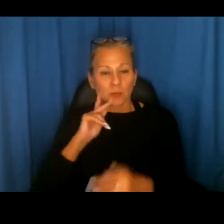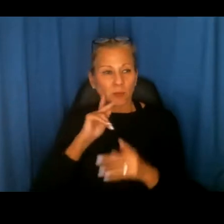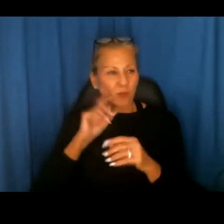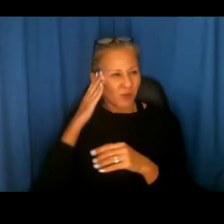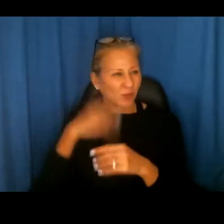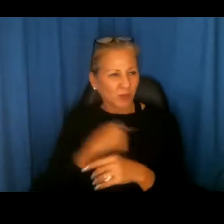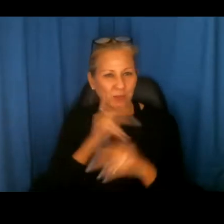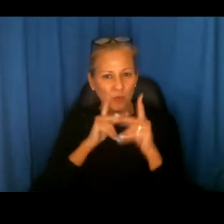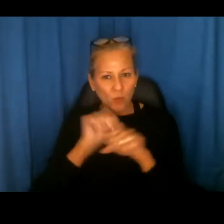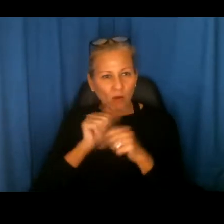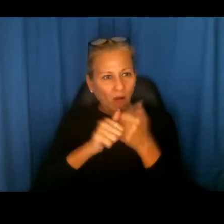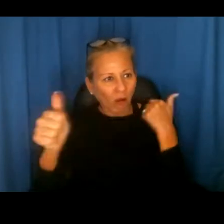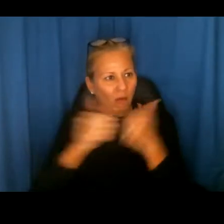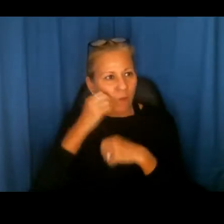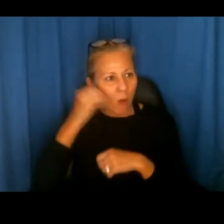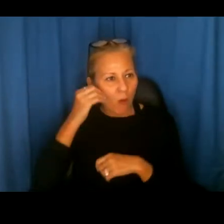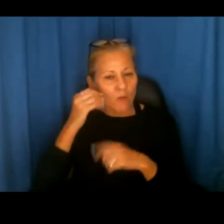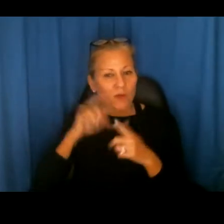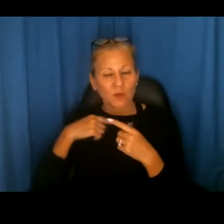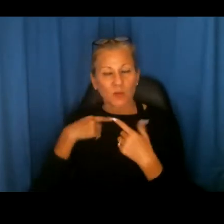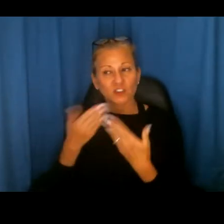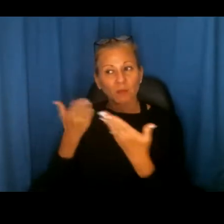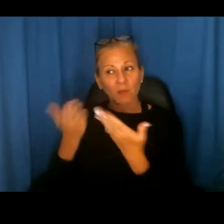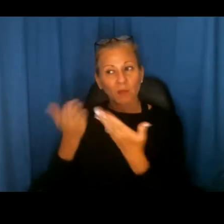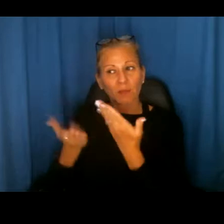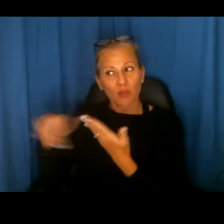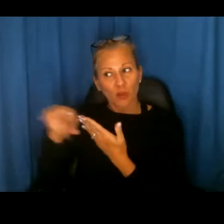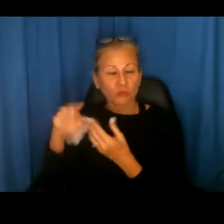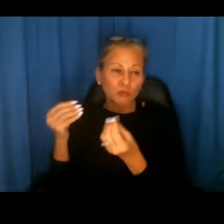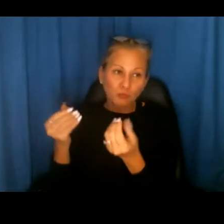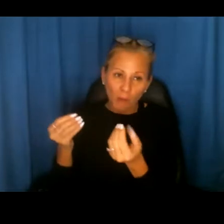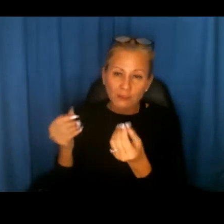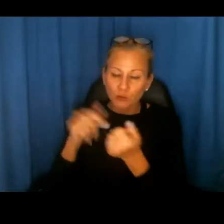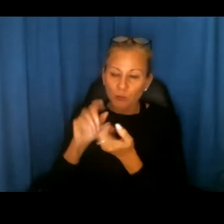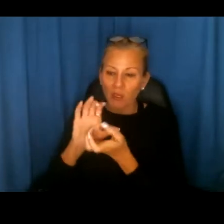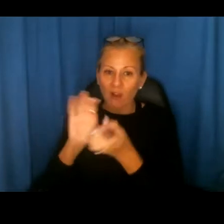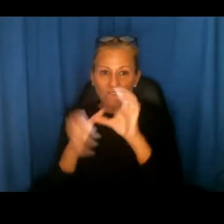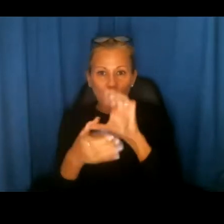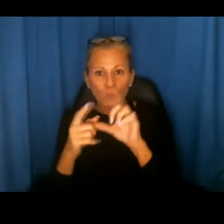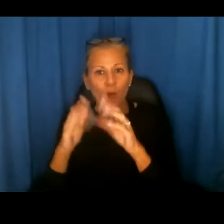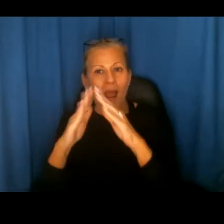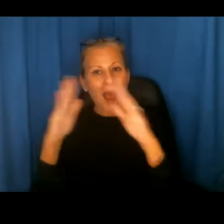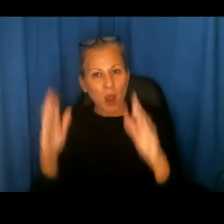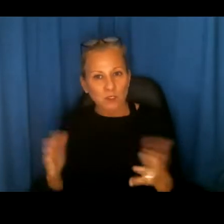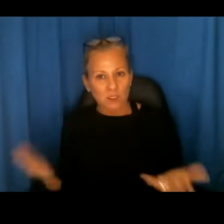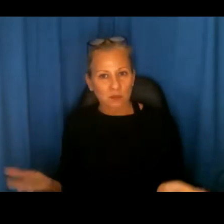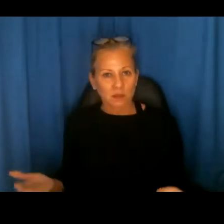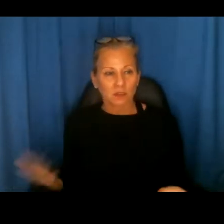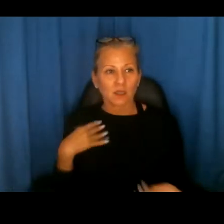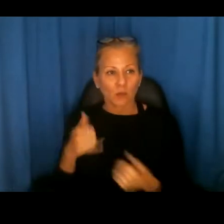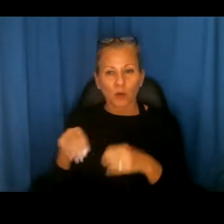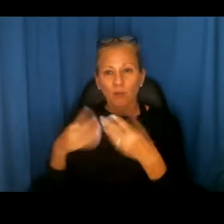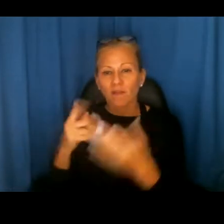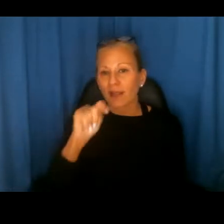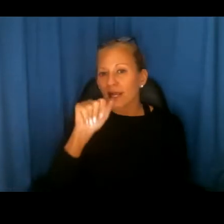We've suggested that, uh, many of those properties can be converted to housing and that we could provide a